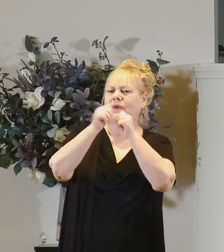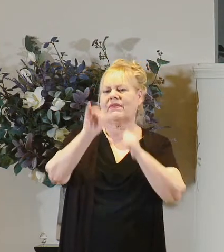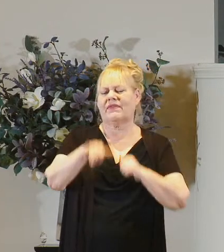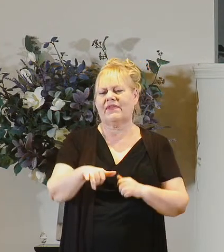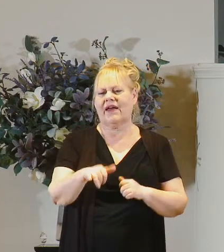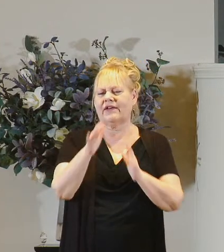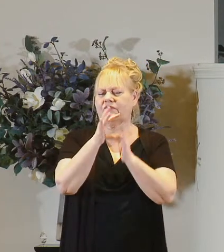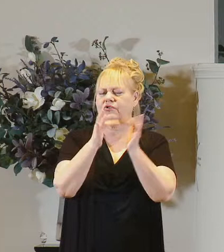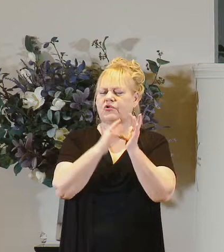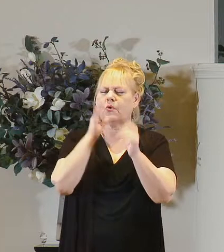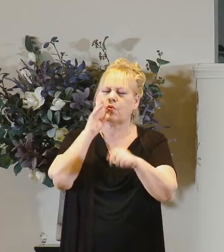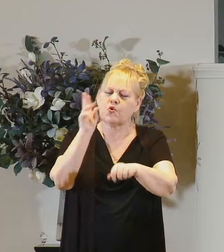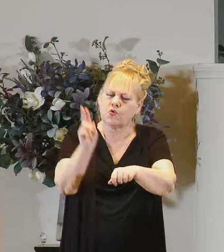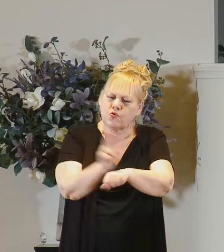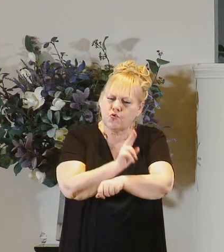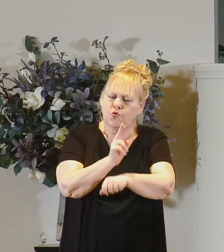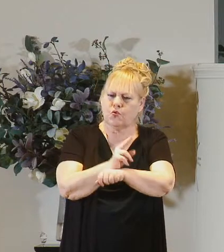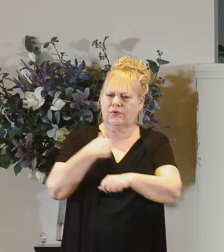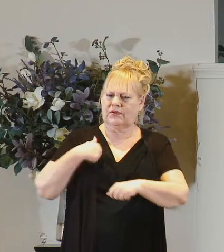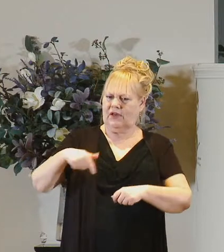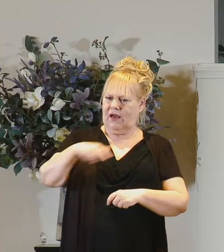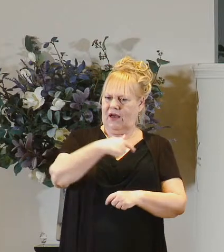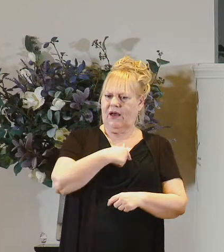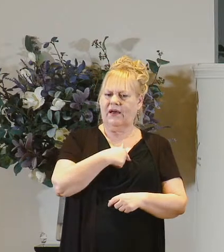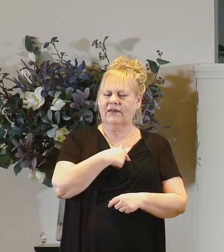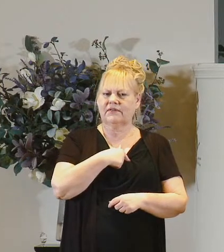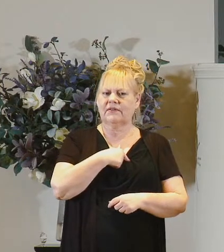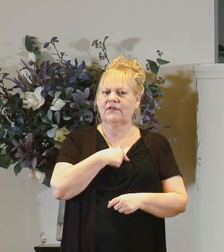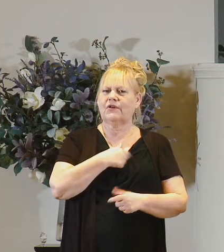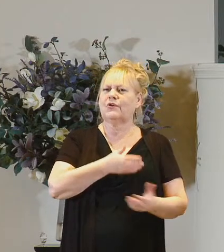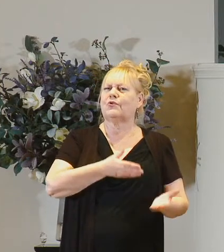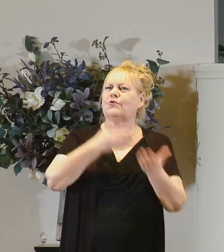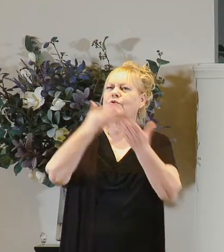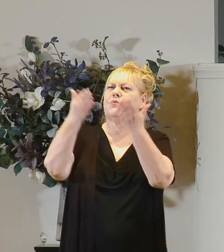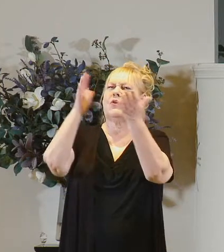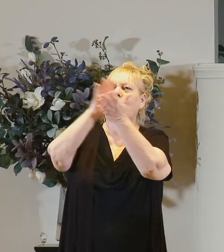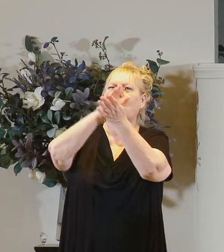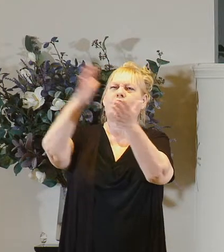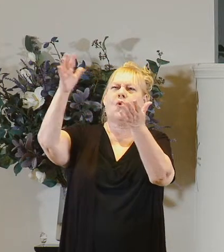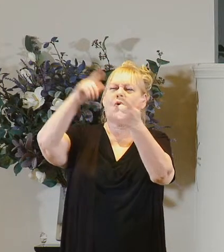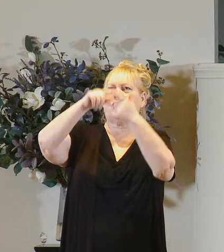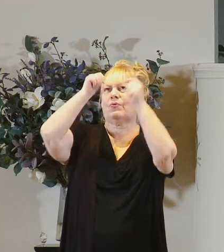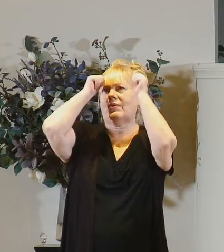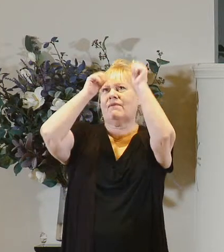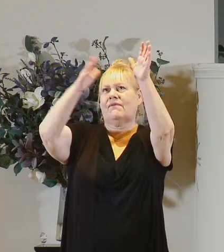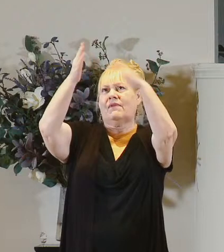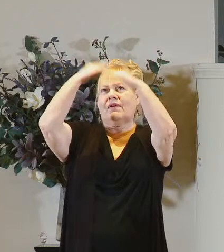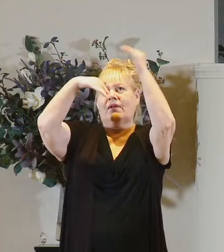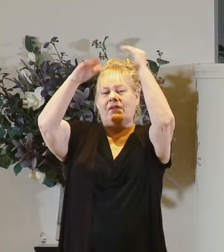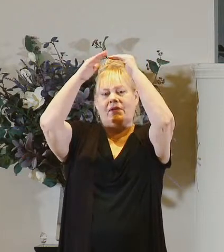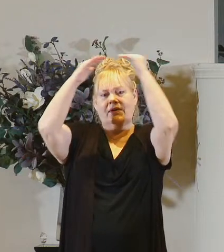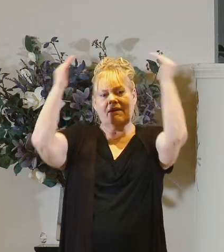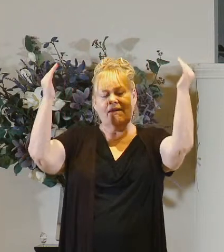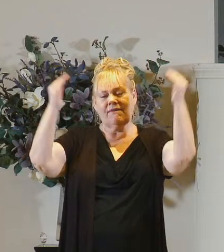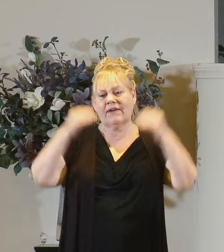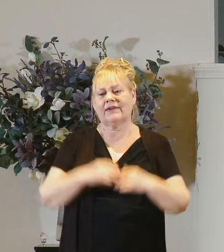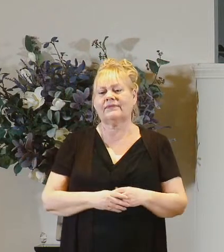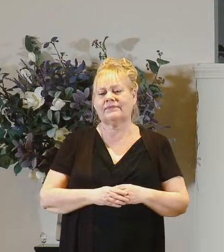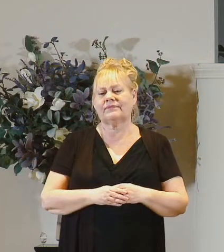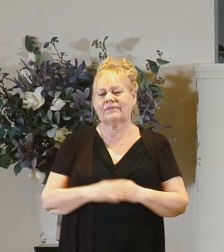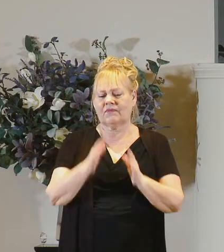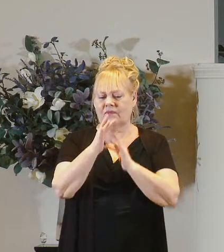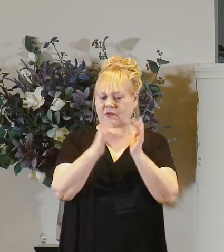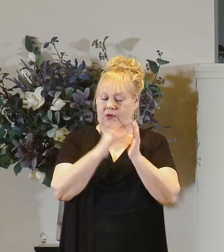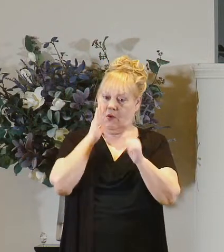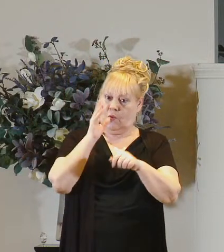he will use us to bring glory to the father in heaven he will